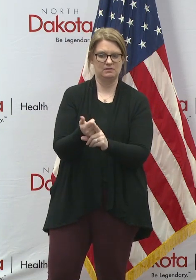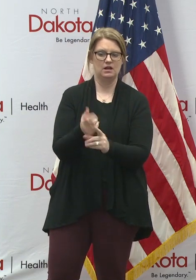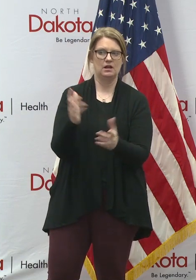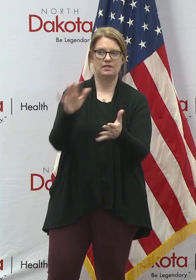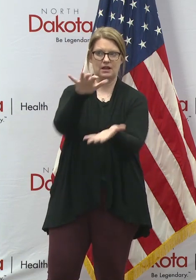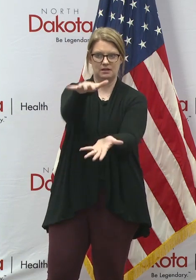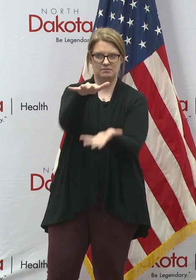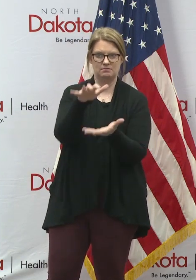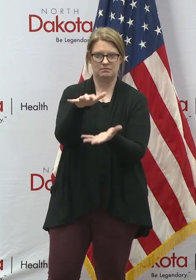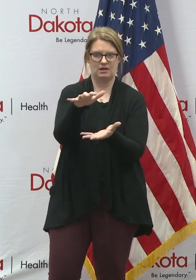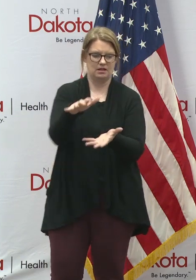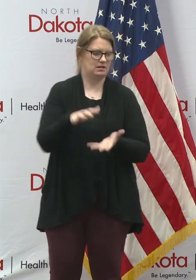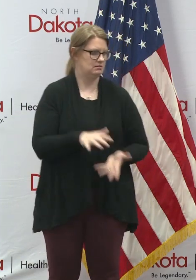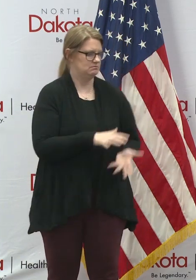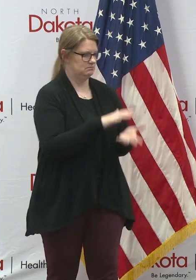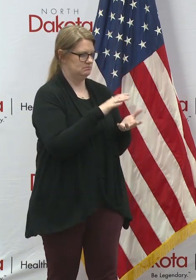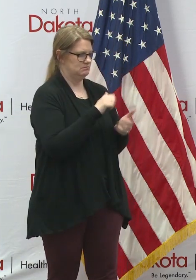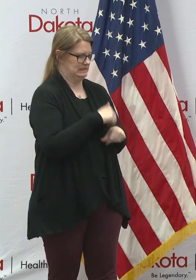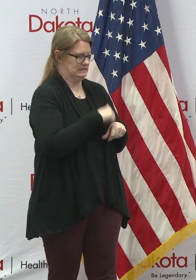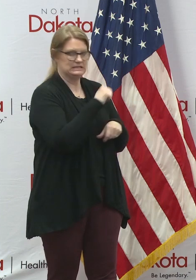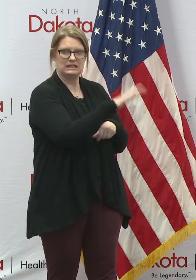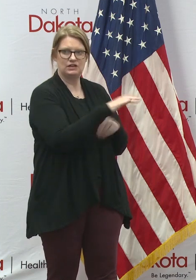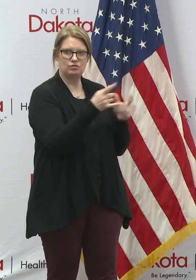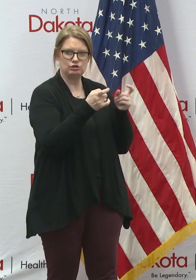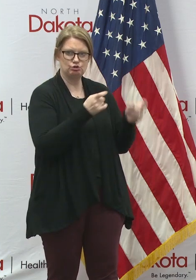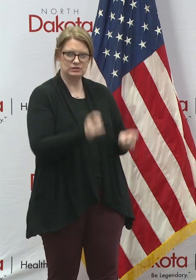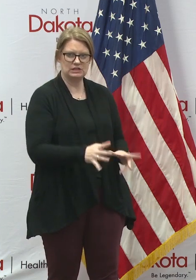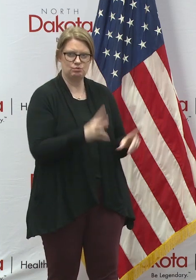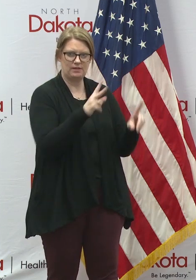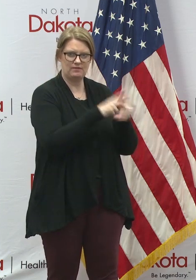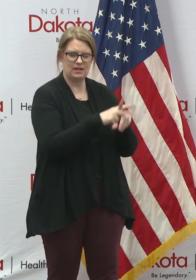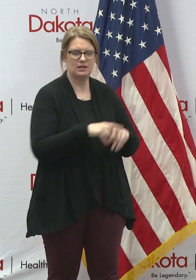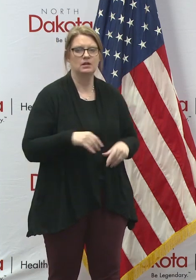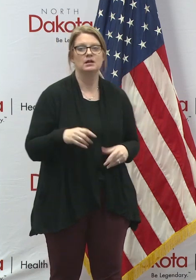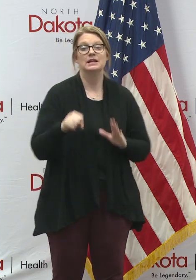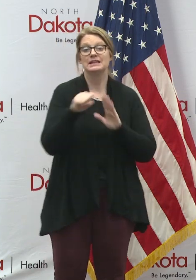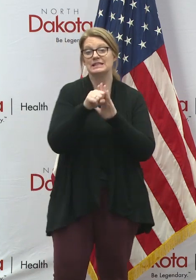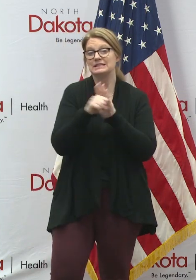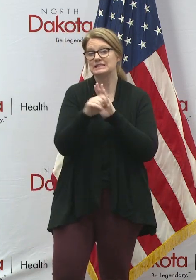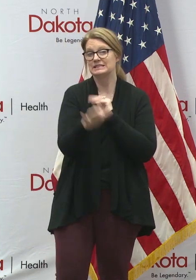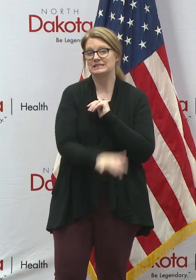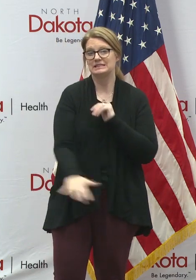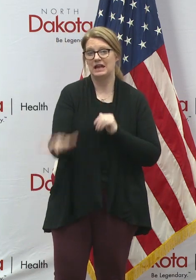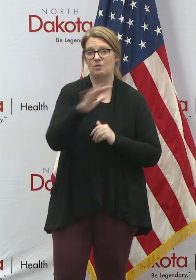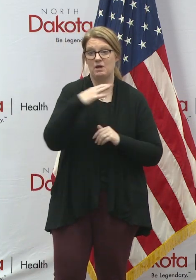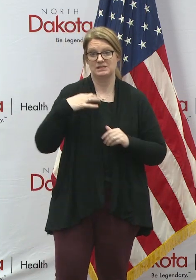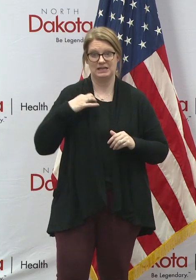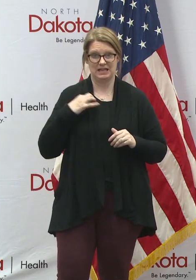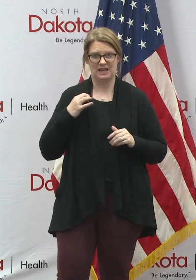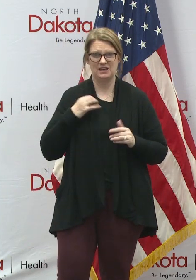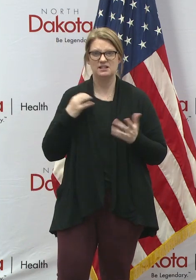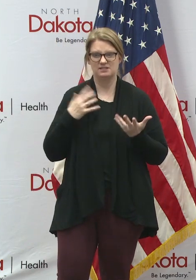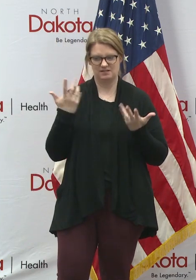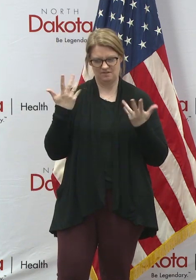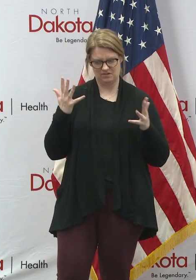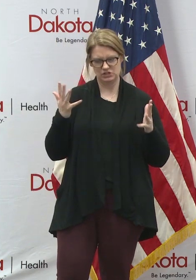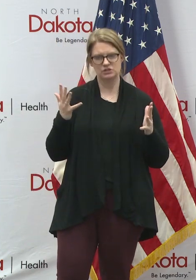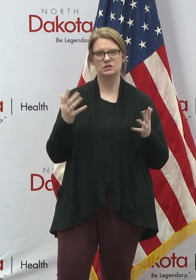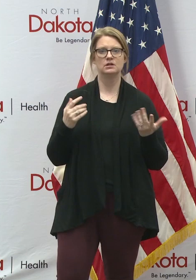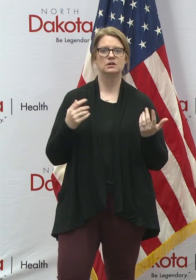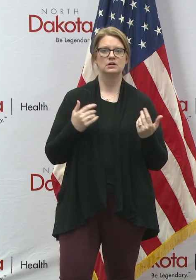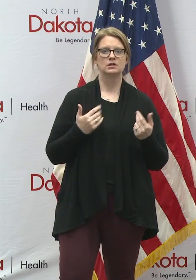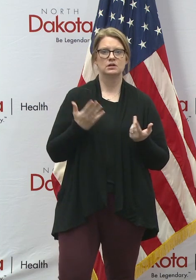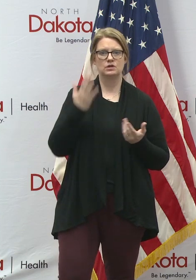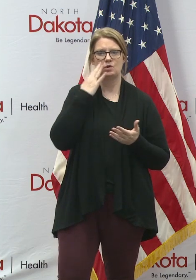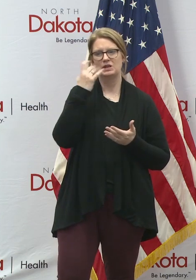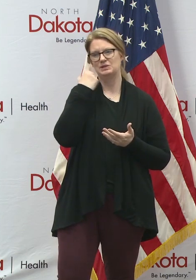jurisdiction wherever the filing takes place. the statewide candidates are doing that right now. The ones, you know that there